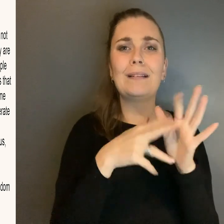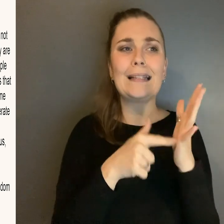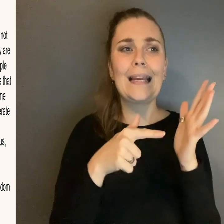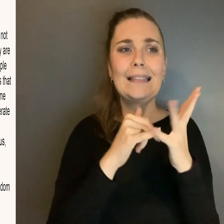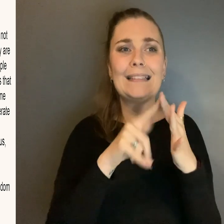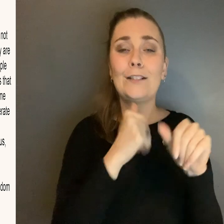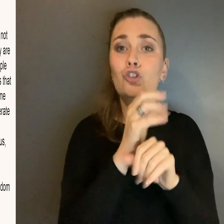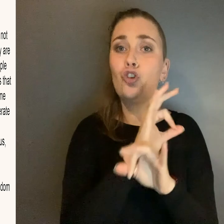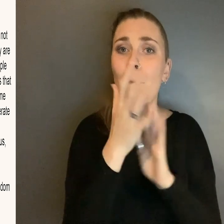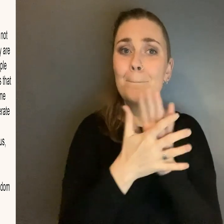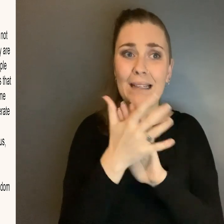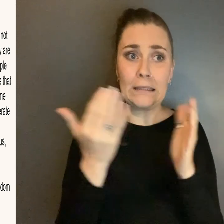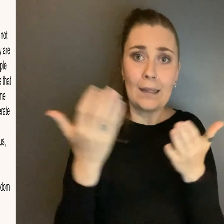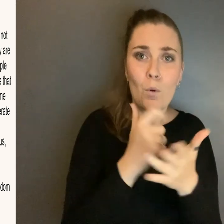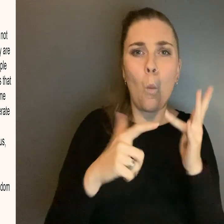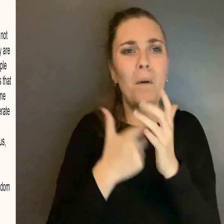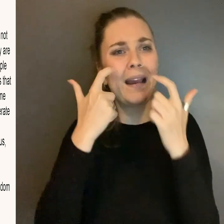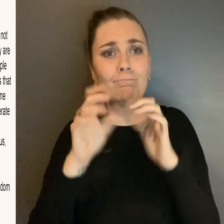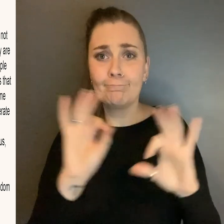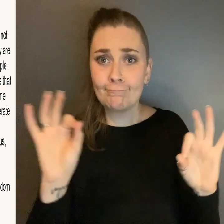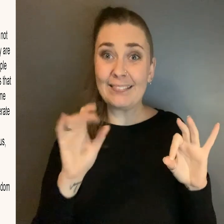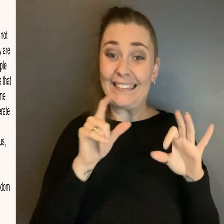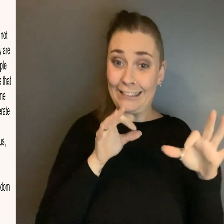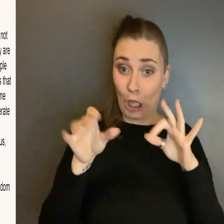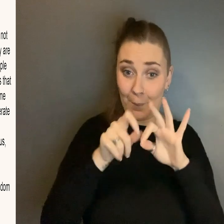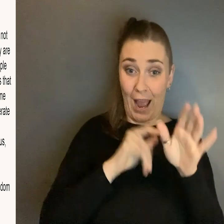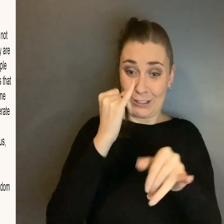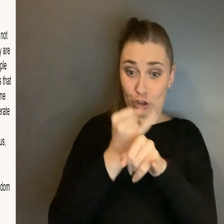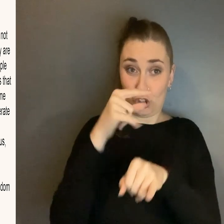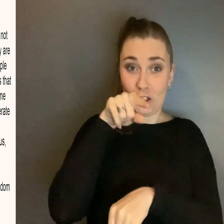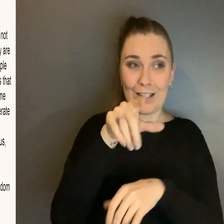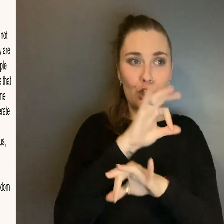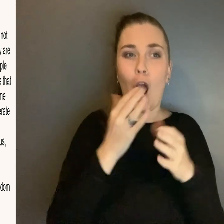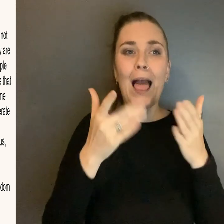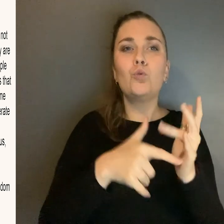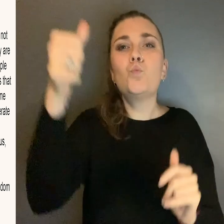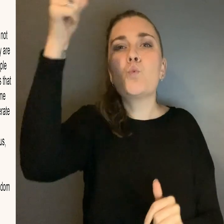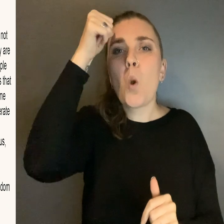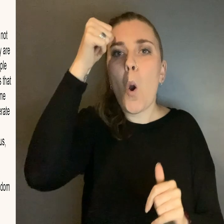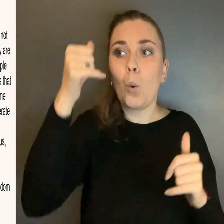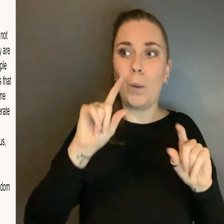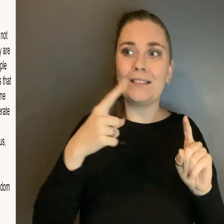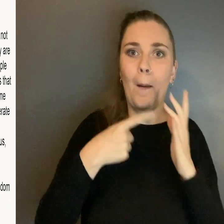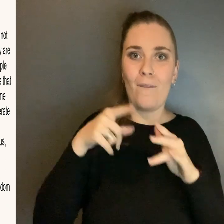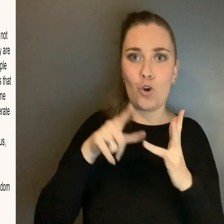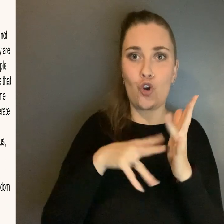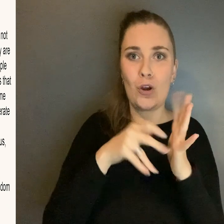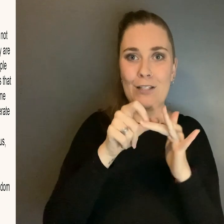safety or care By design, institutions do not allow us to know the conditions of the people incarcerated inside